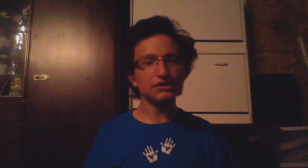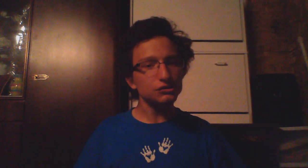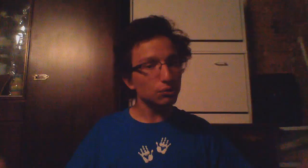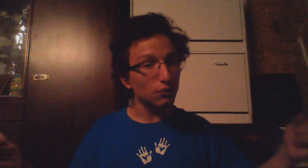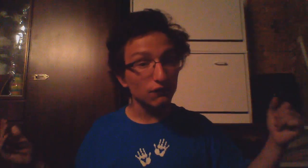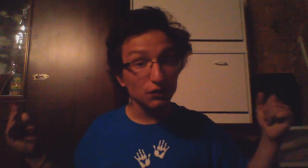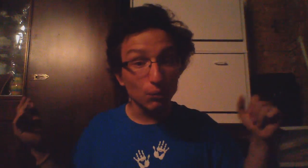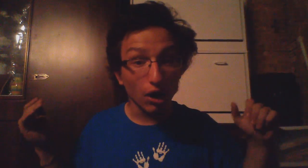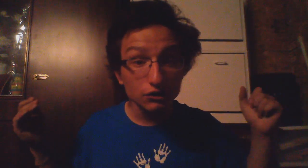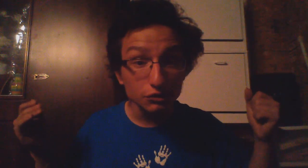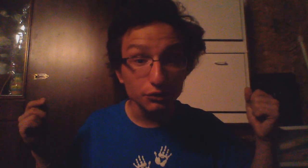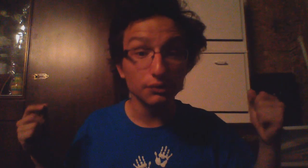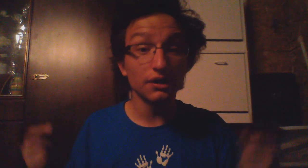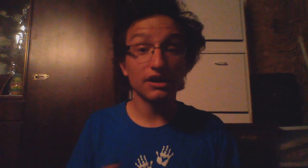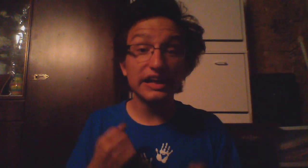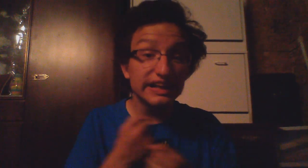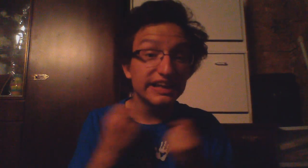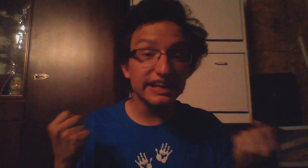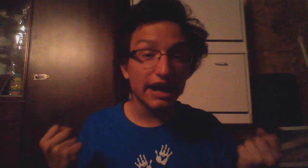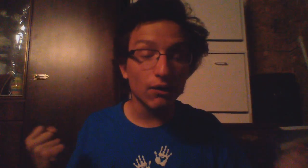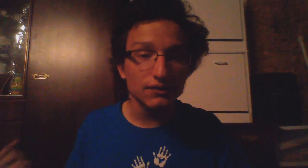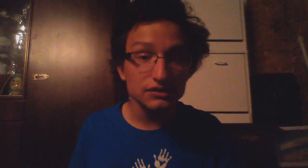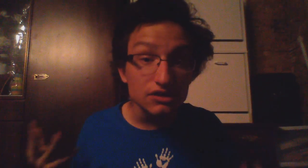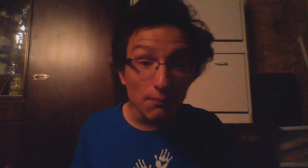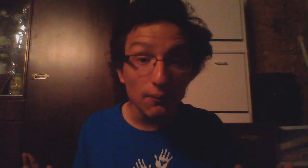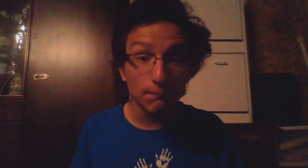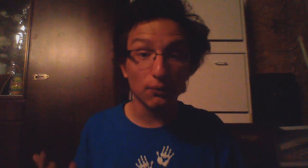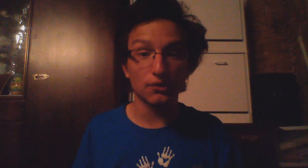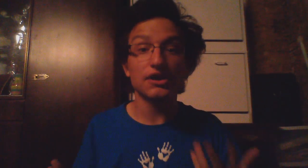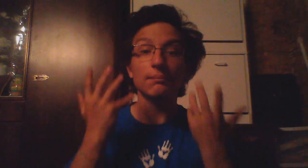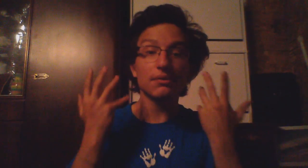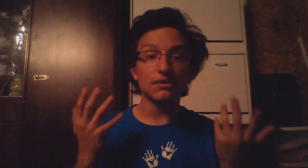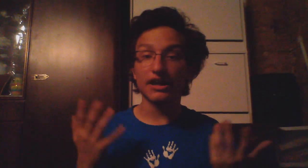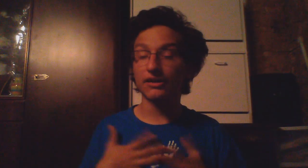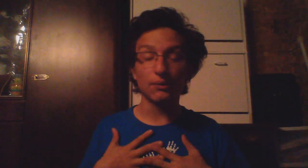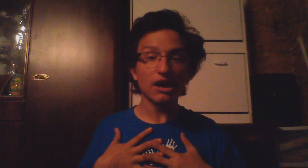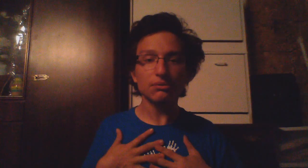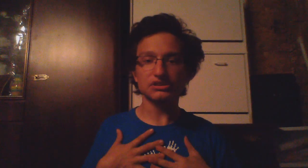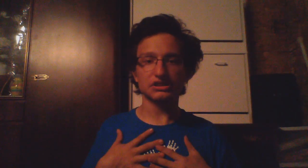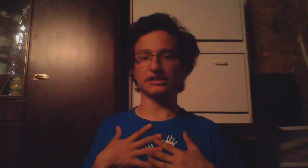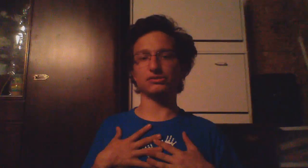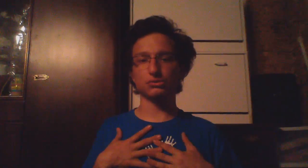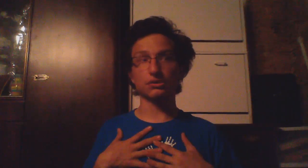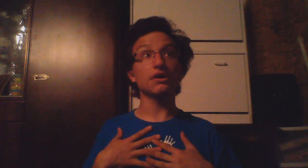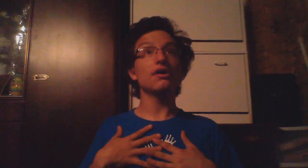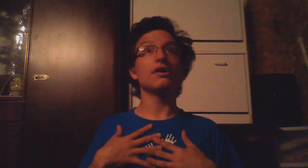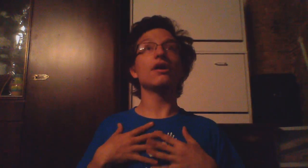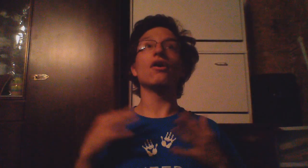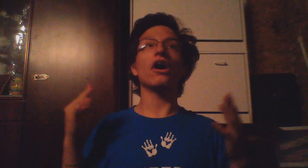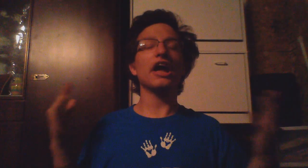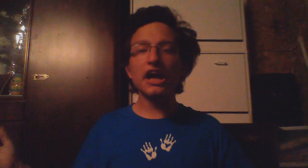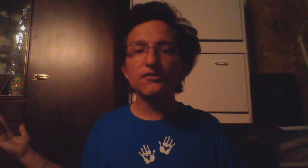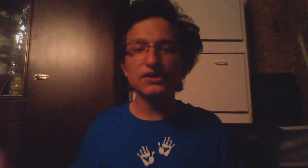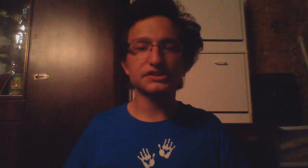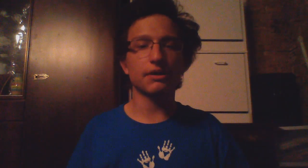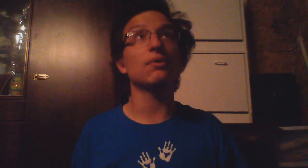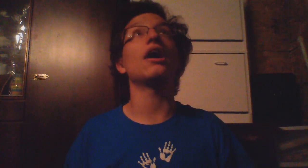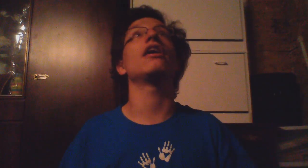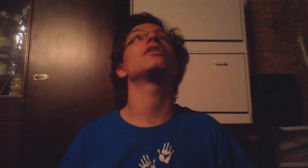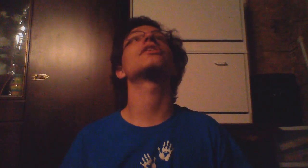or if you want to get out of the summer boredom like when I was in high school every summer I was